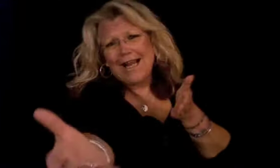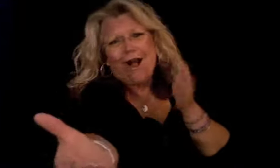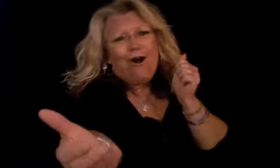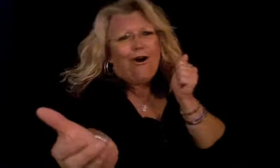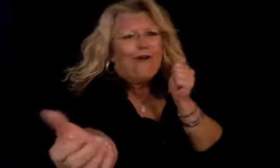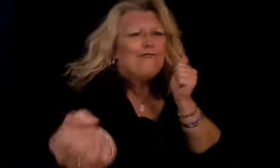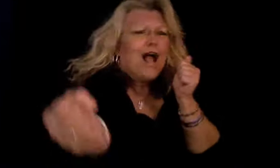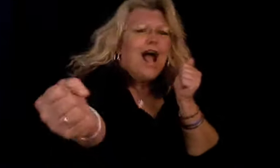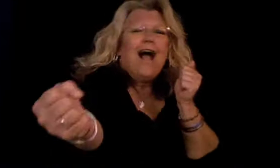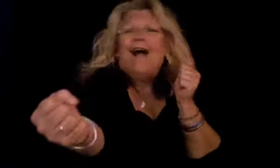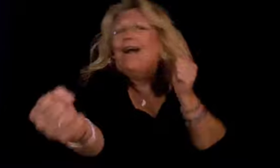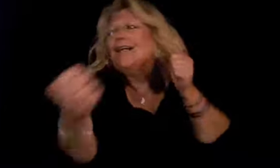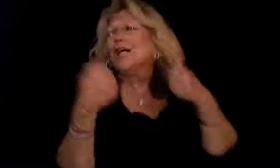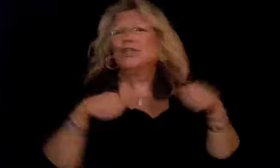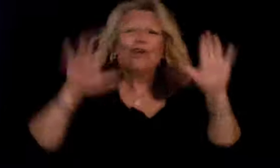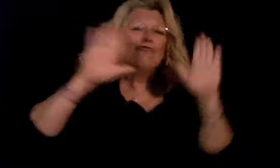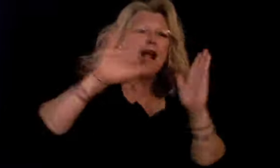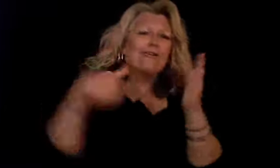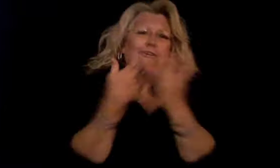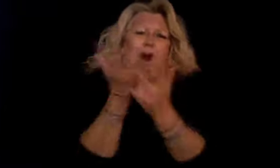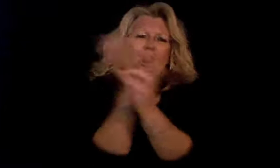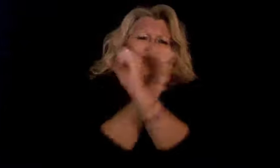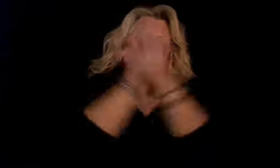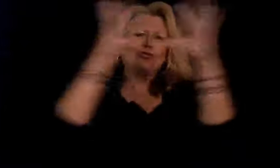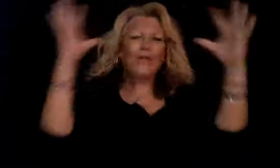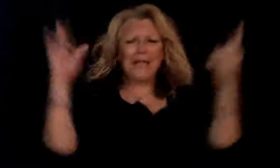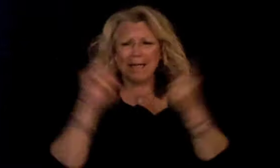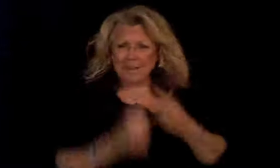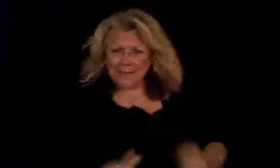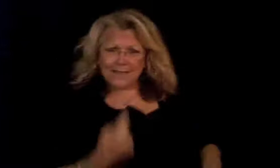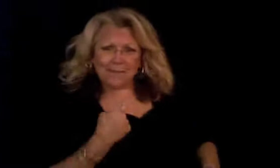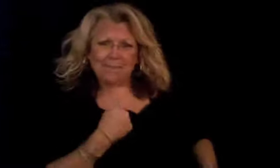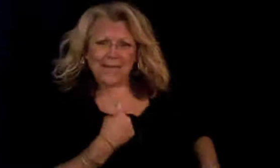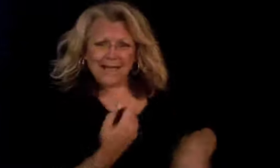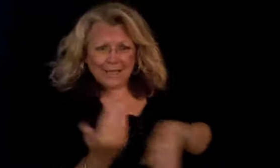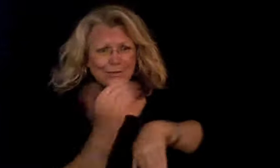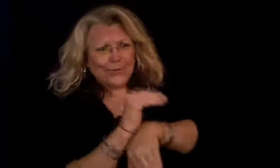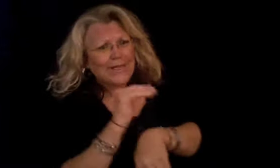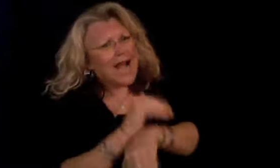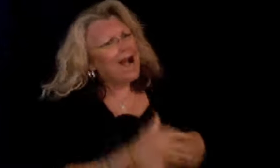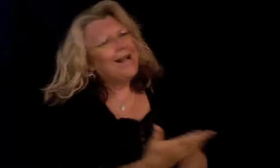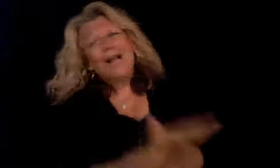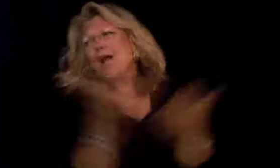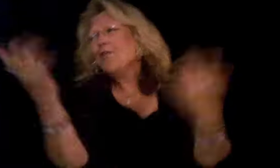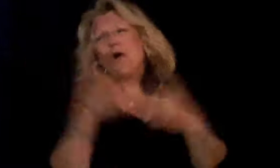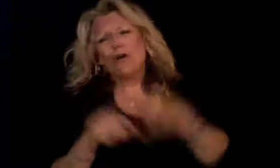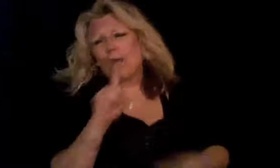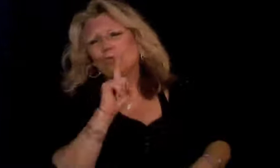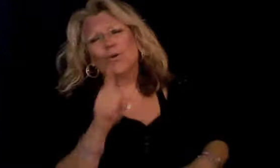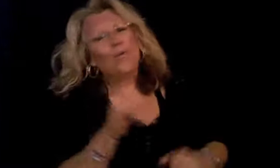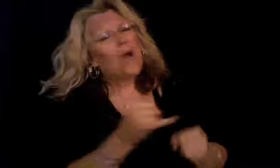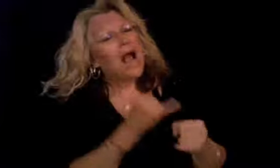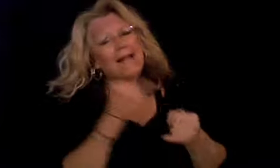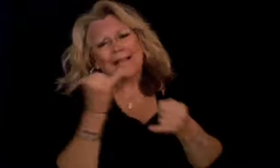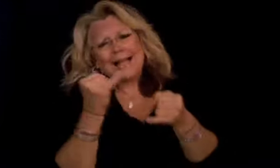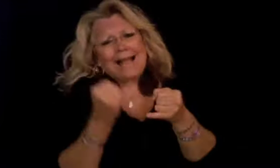alright Surrender all your dreams to me tonight They'll come true in the